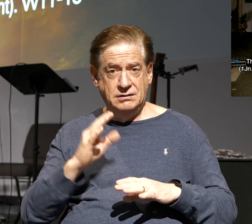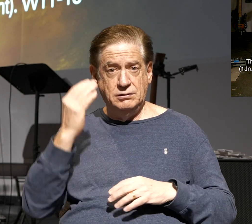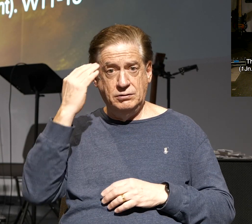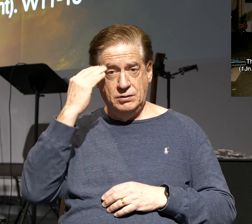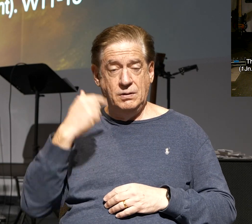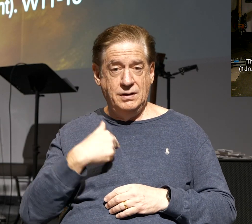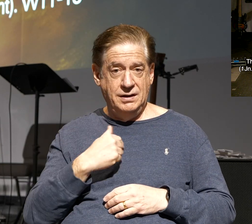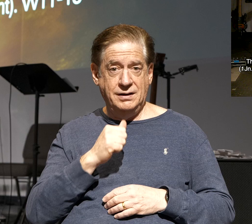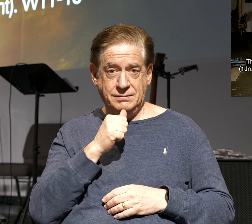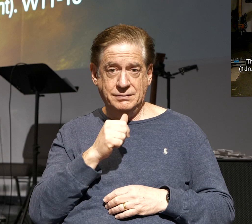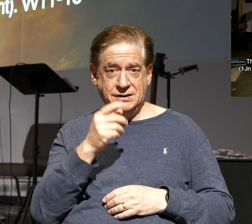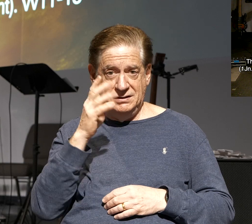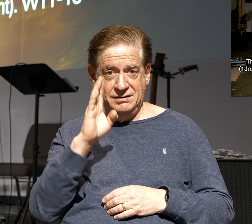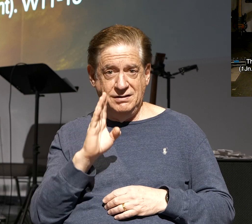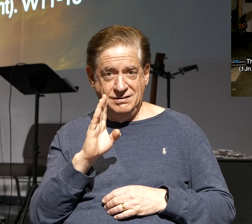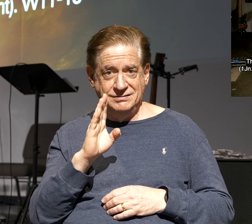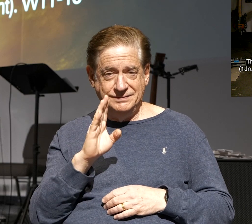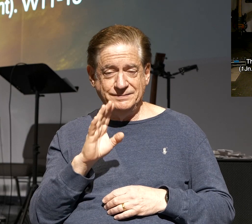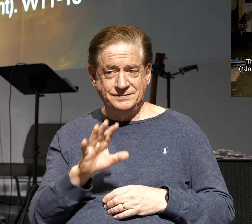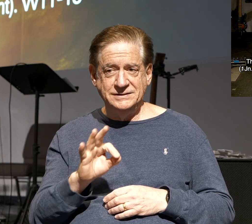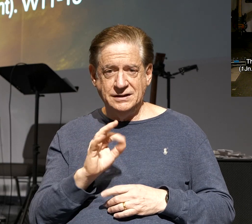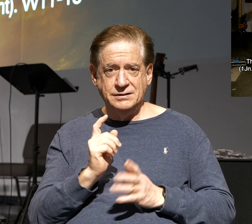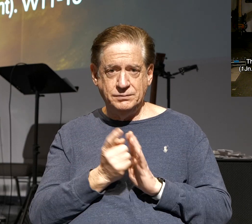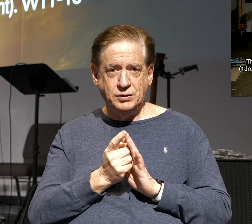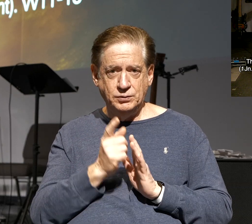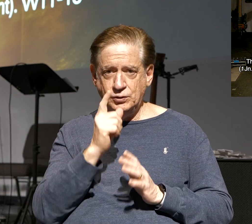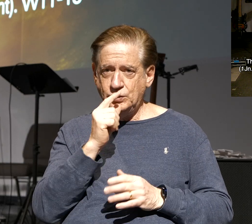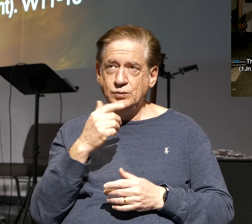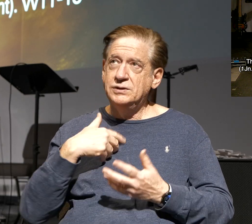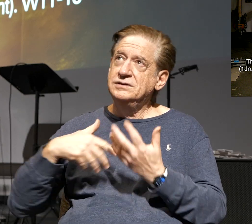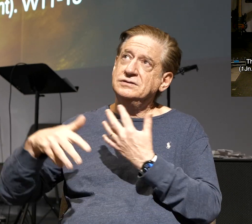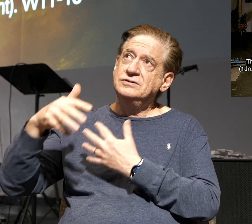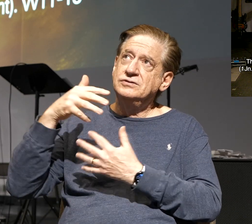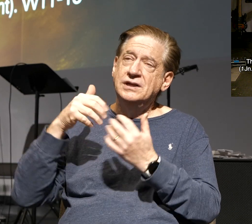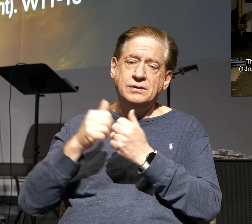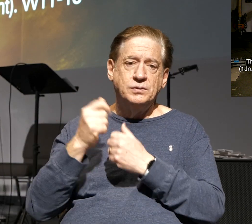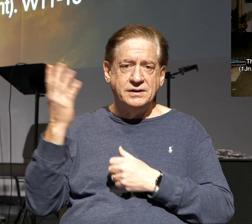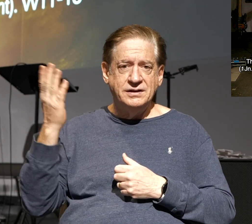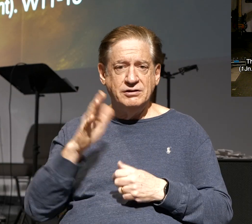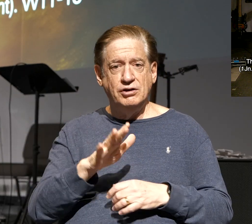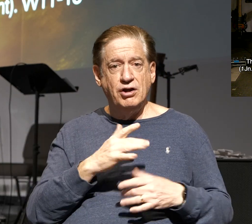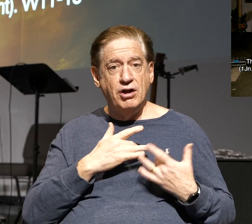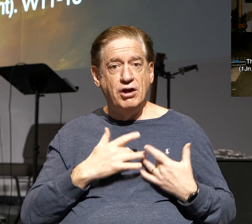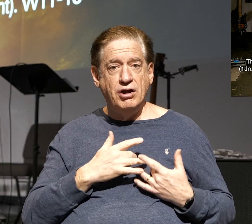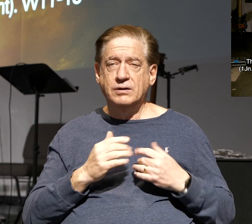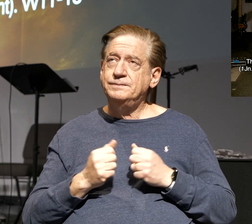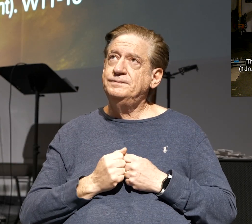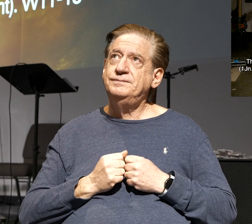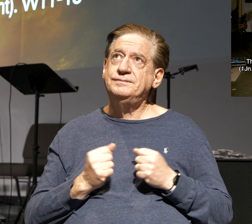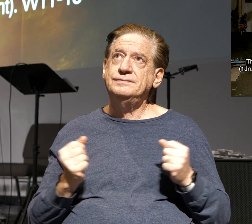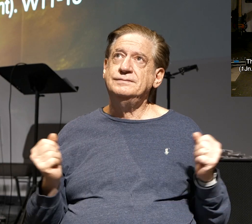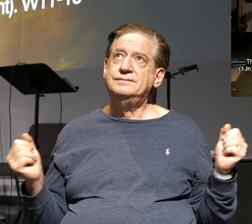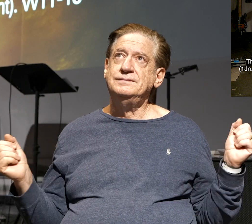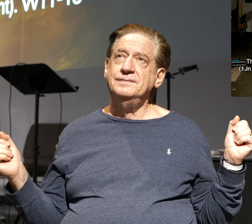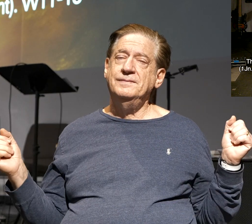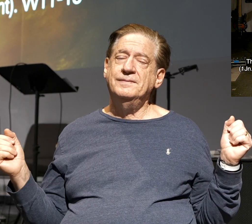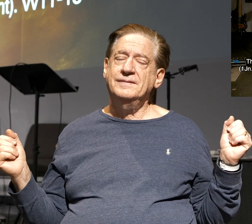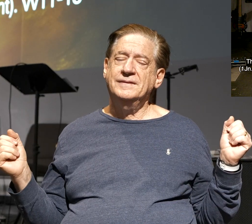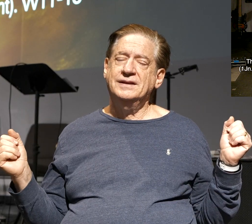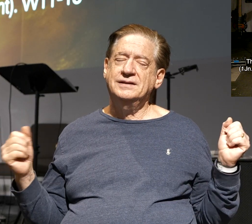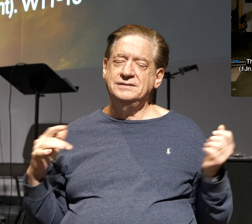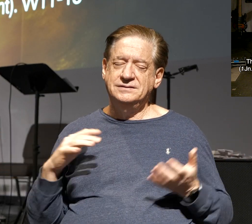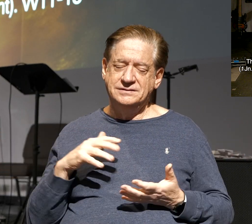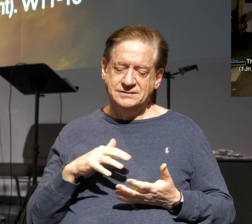am God. Just take a moment. Think about who we're interacting with. Open your heart to Him this morning as we study His Word. So,